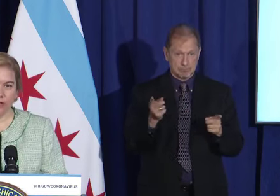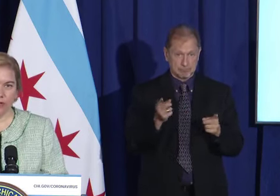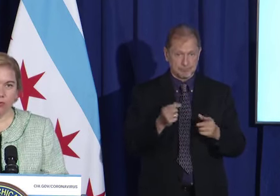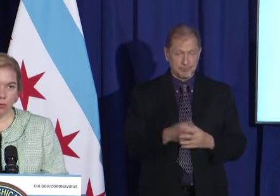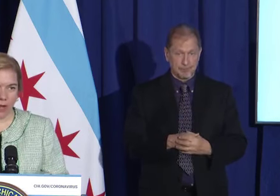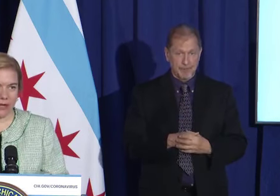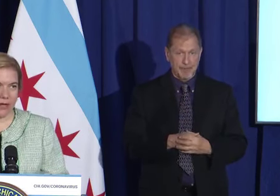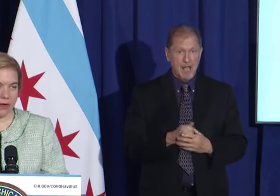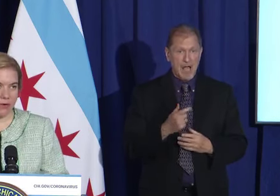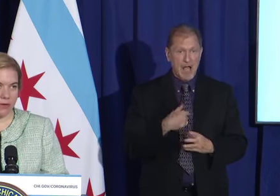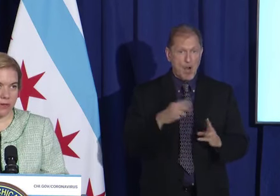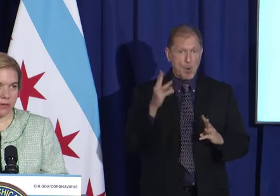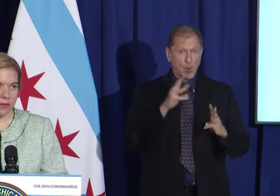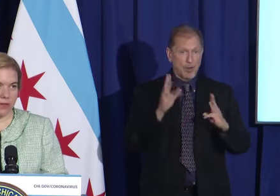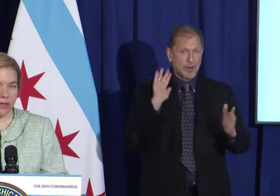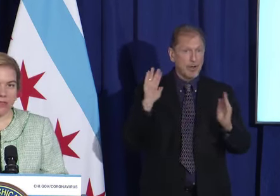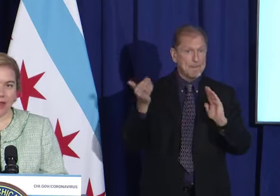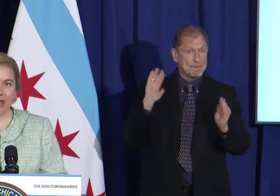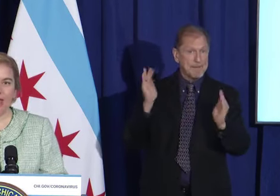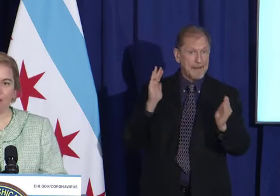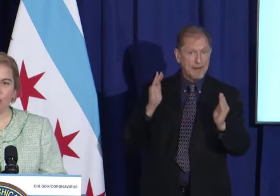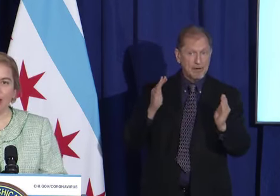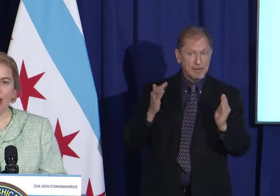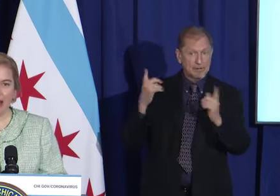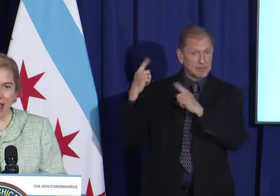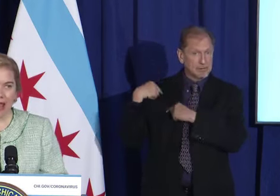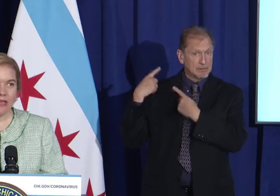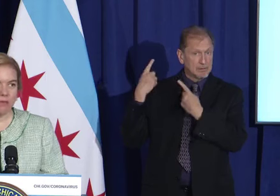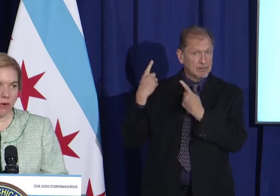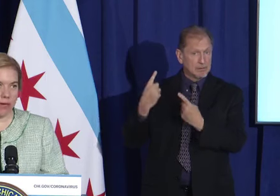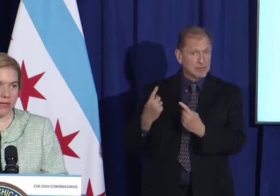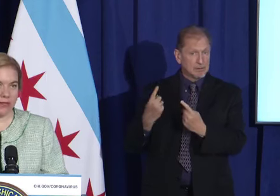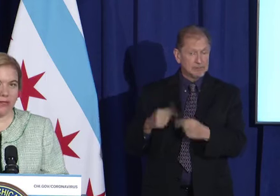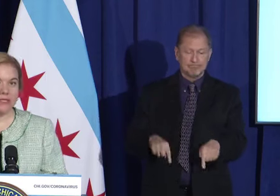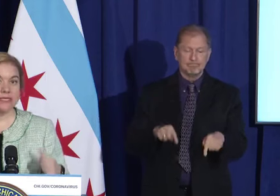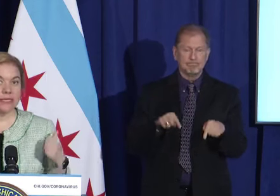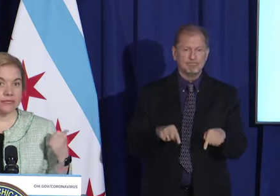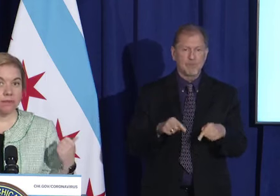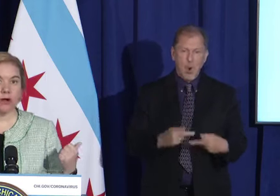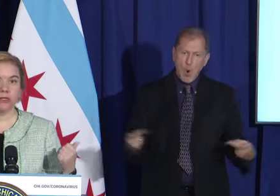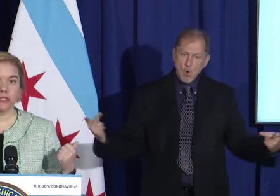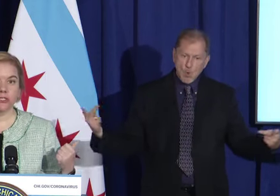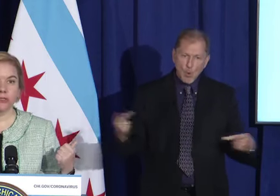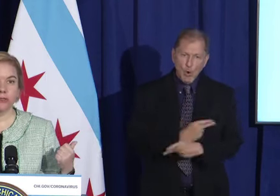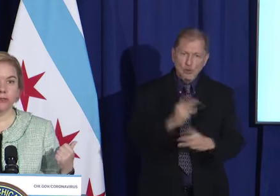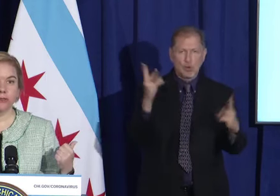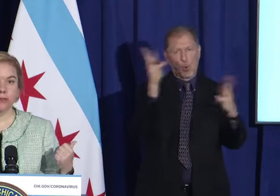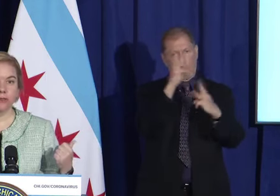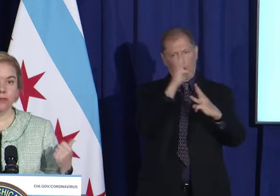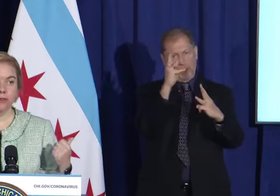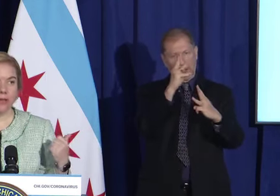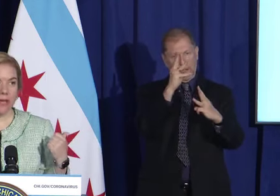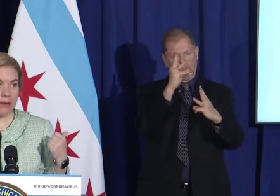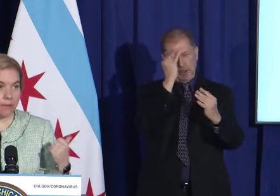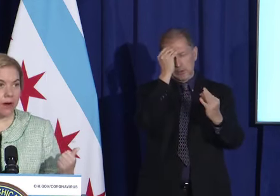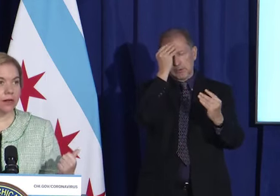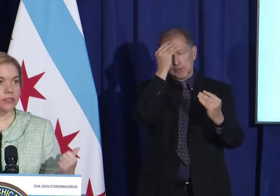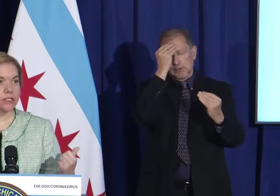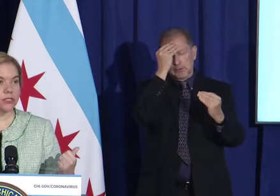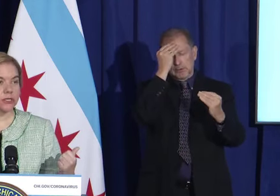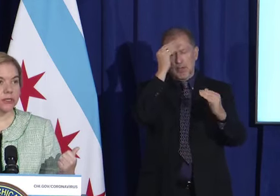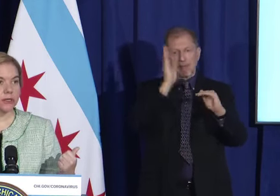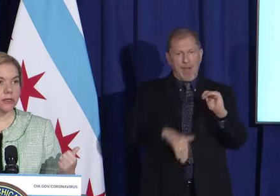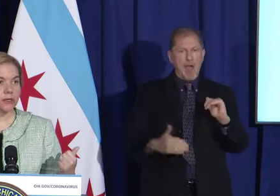COVID right now than I have been at any point since March. In